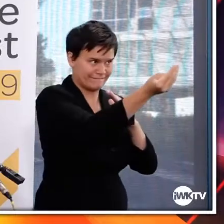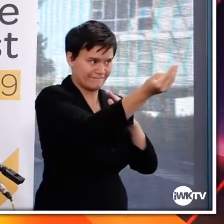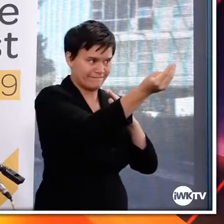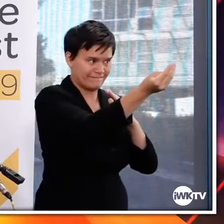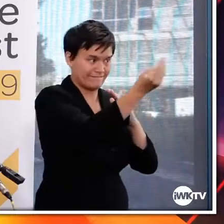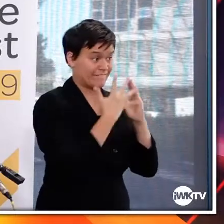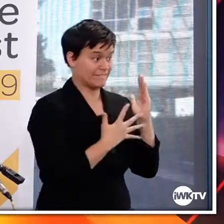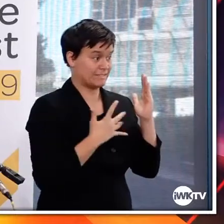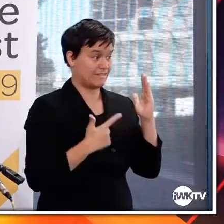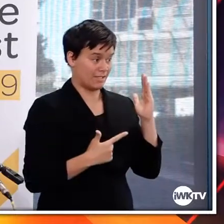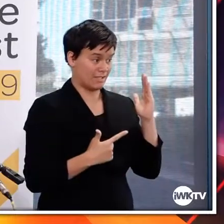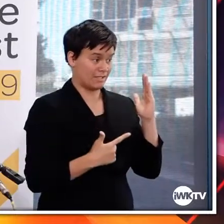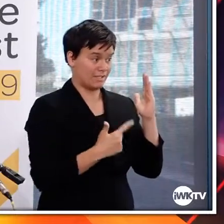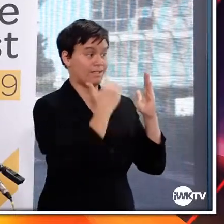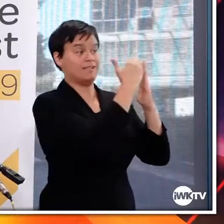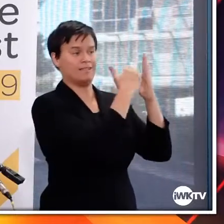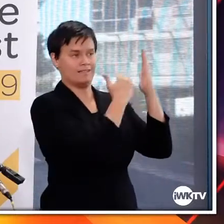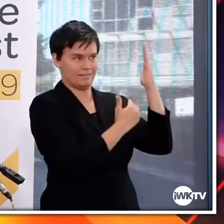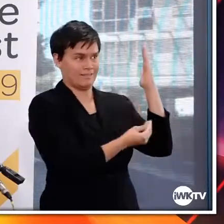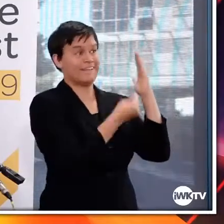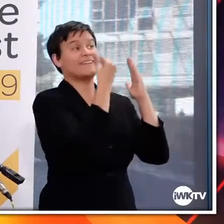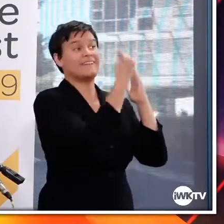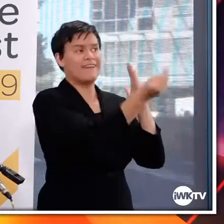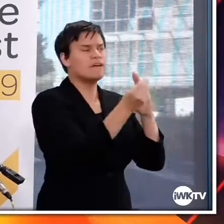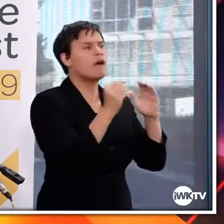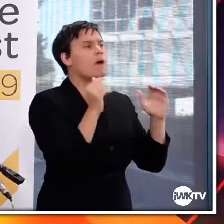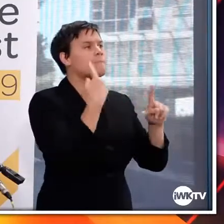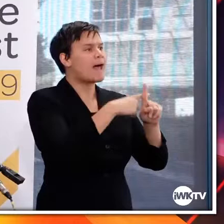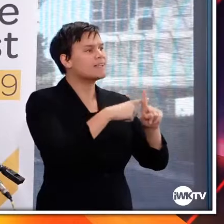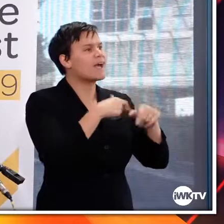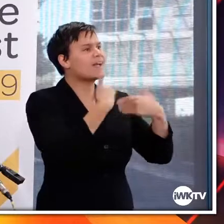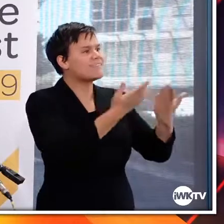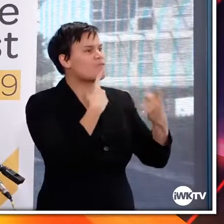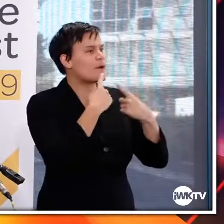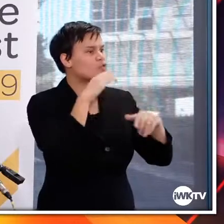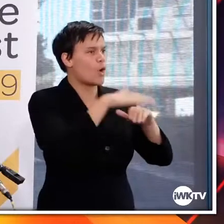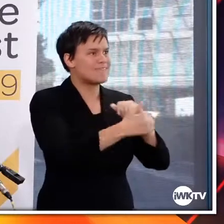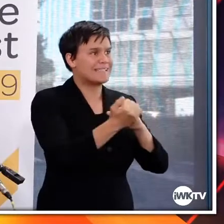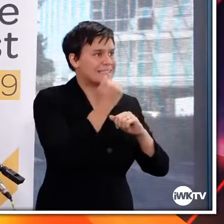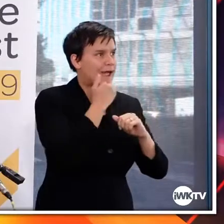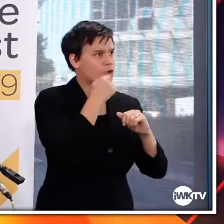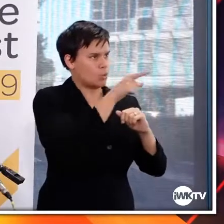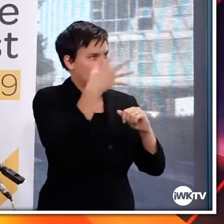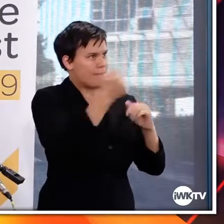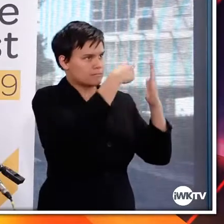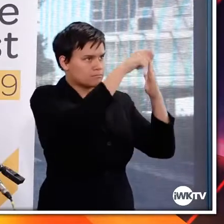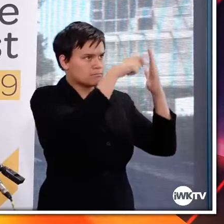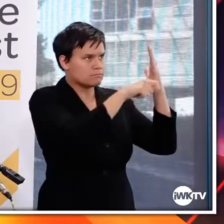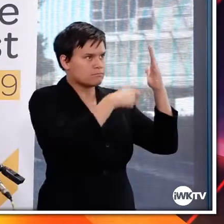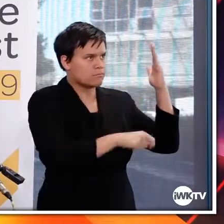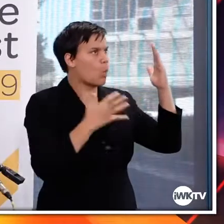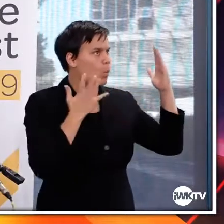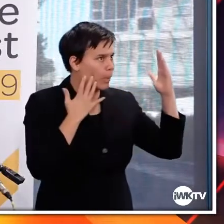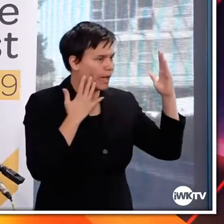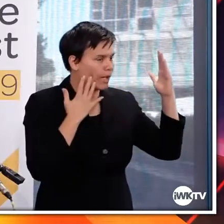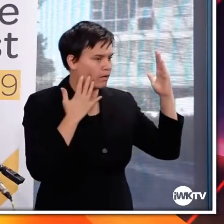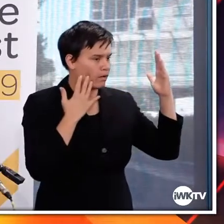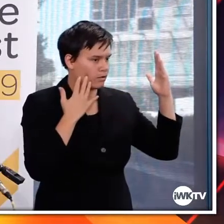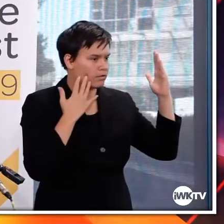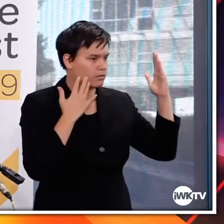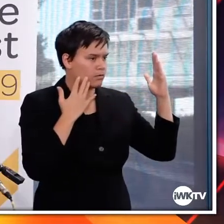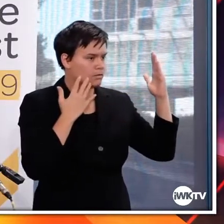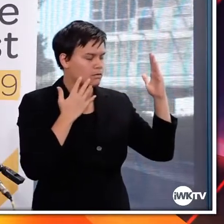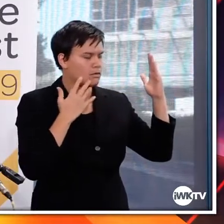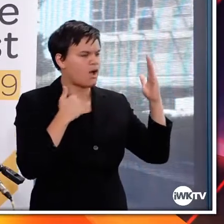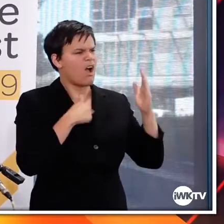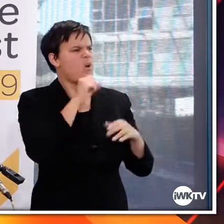upscale, they may run into difficulties. We keep an open dialogue with Pfizer, and so I wouldn't put an absolute on that.